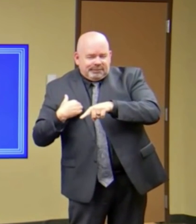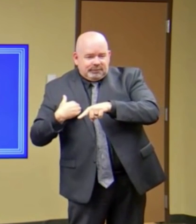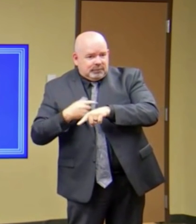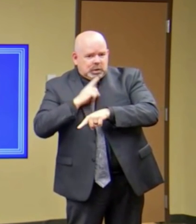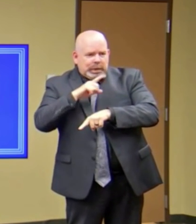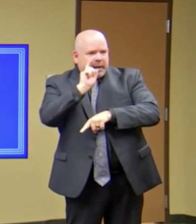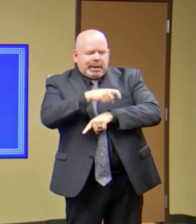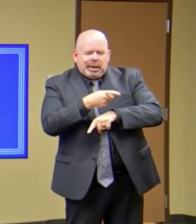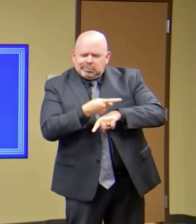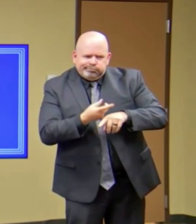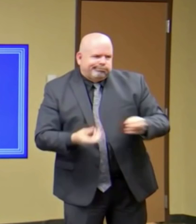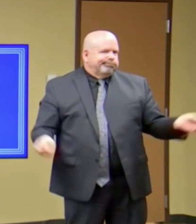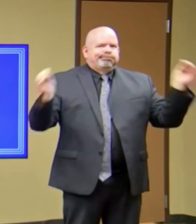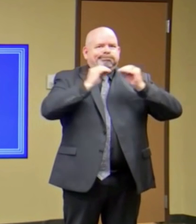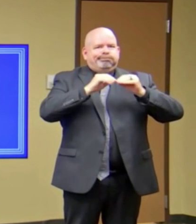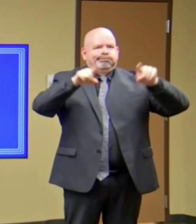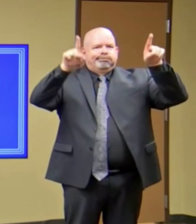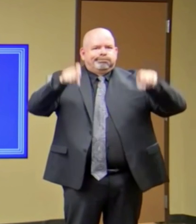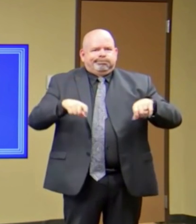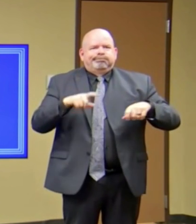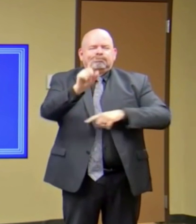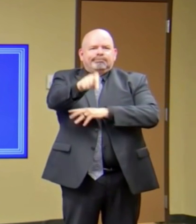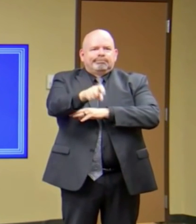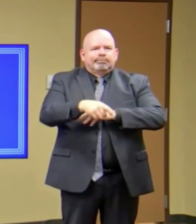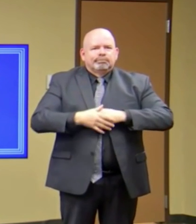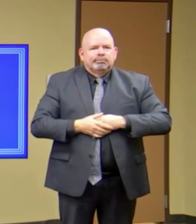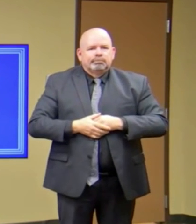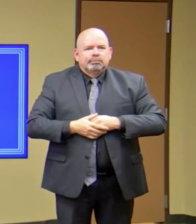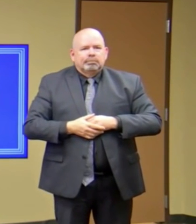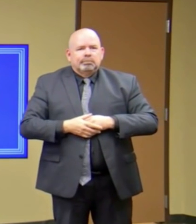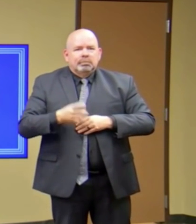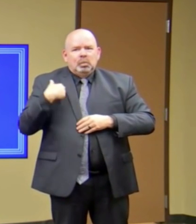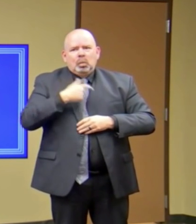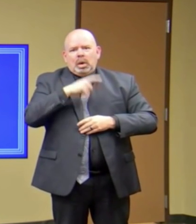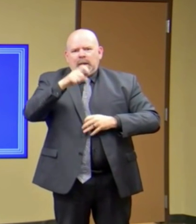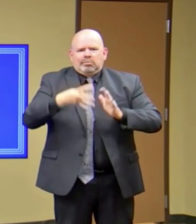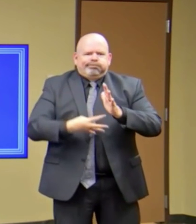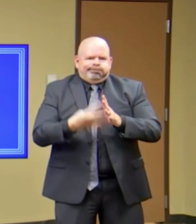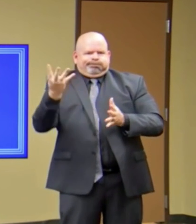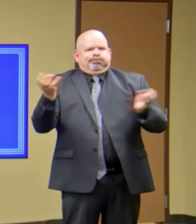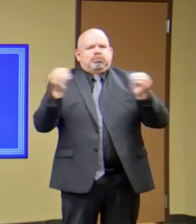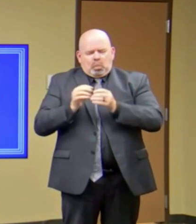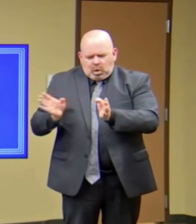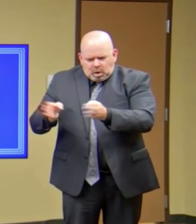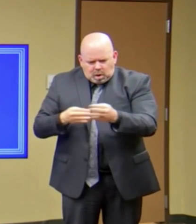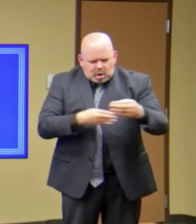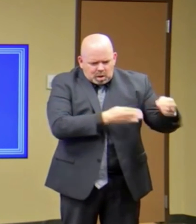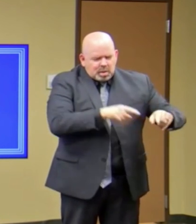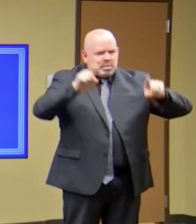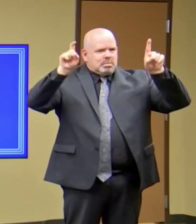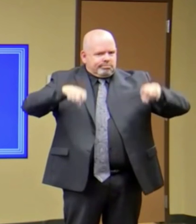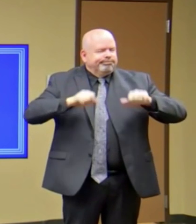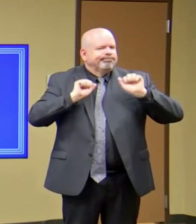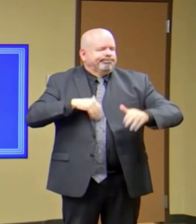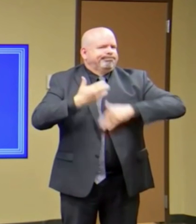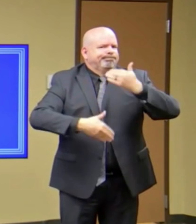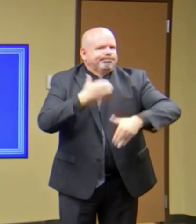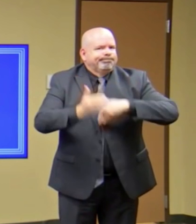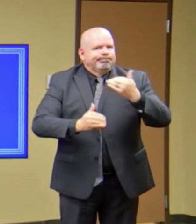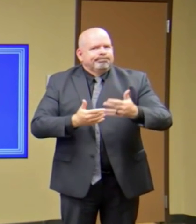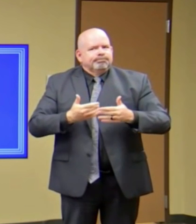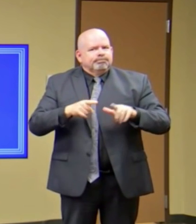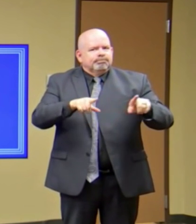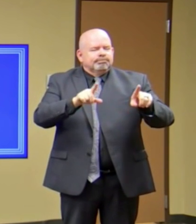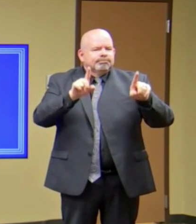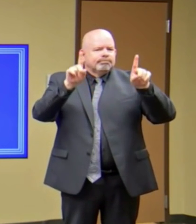at the local hospitals, okay? So you look at those two criteria, you say, well, what does that mean? Okay, so there's two criteria to loosen the